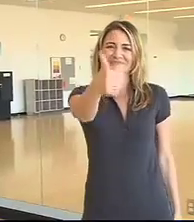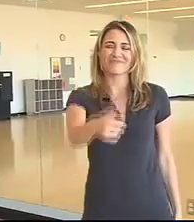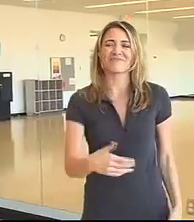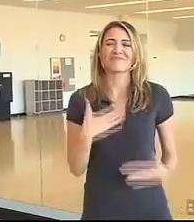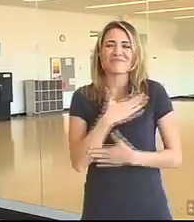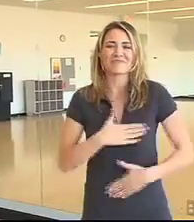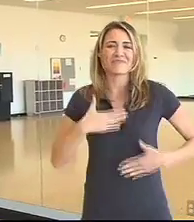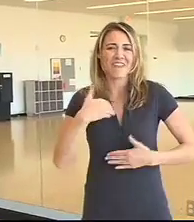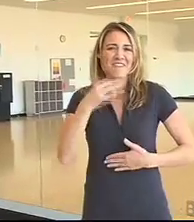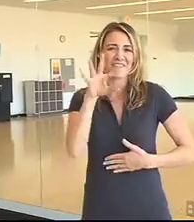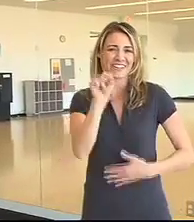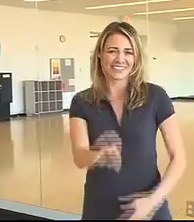enjoy yourself, and have fun.